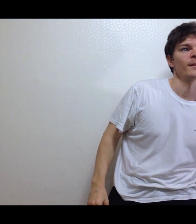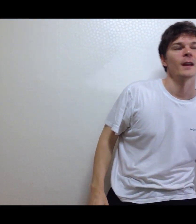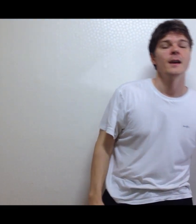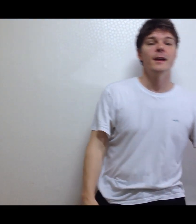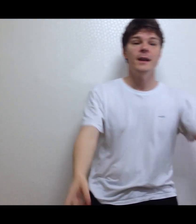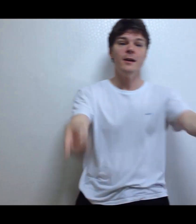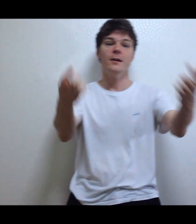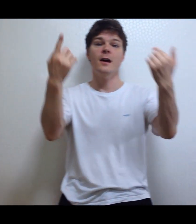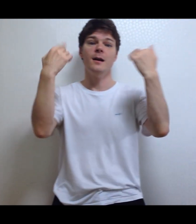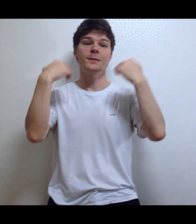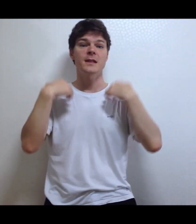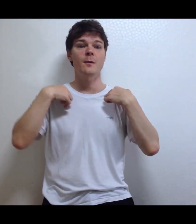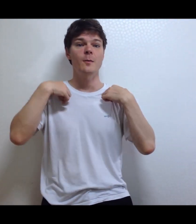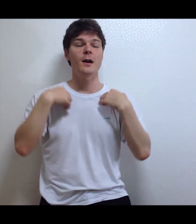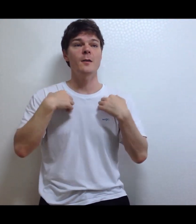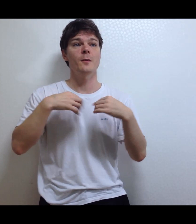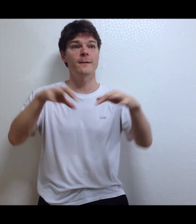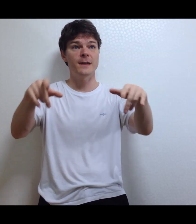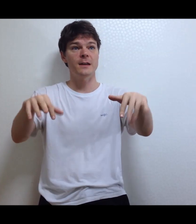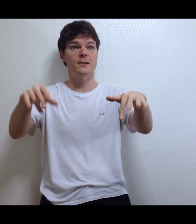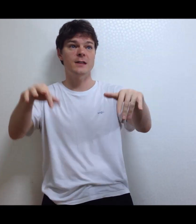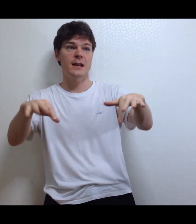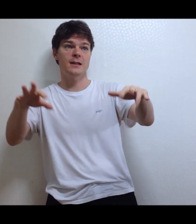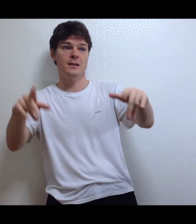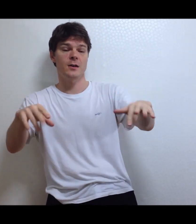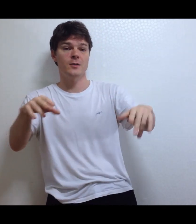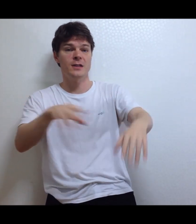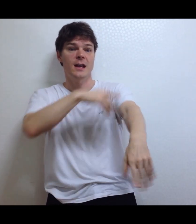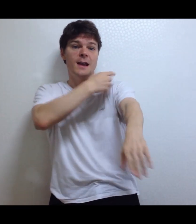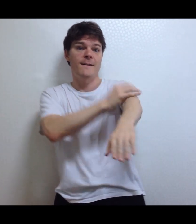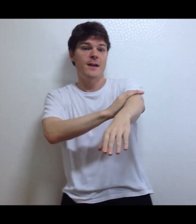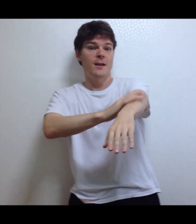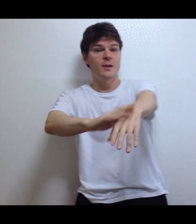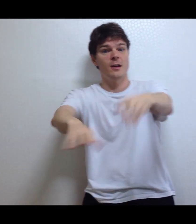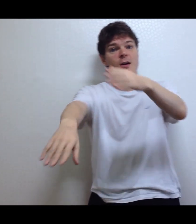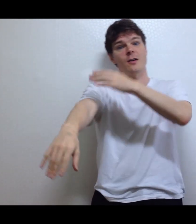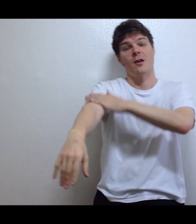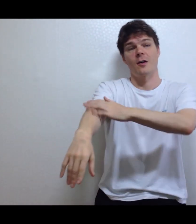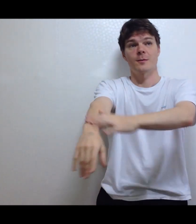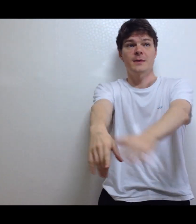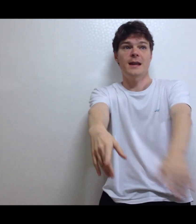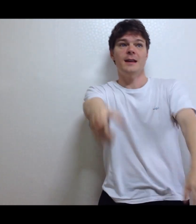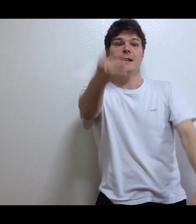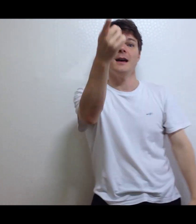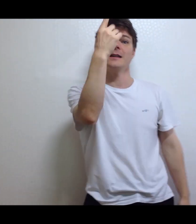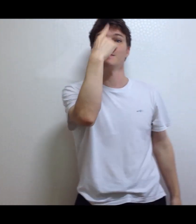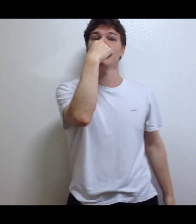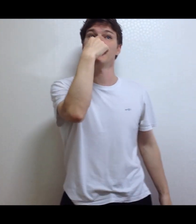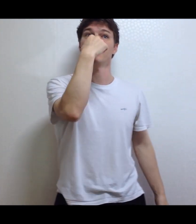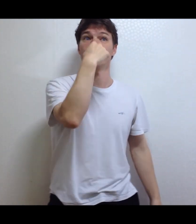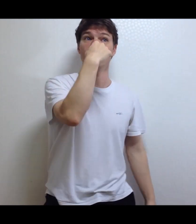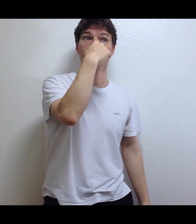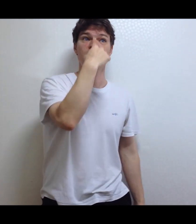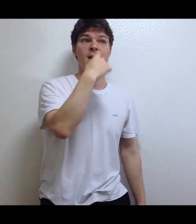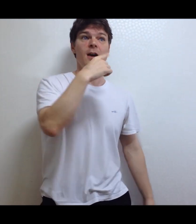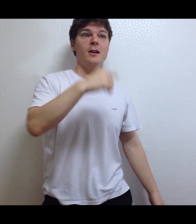Here comes someone with fingers and toes And very long arms and a nice pink nose A